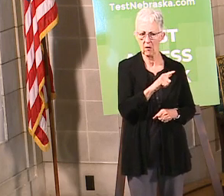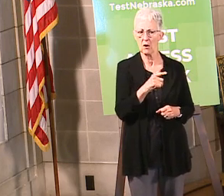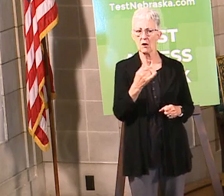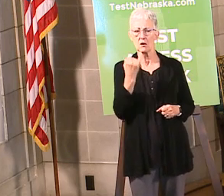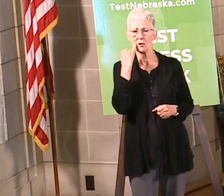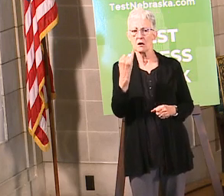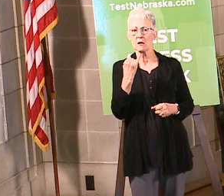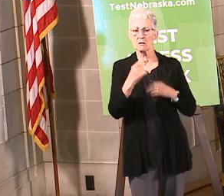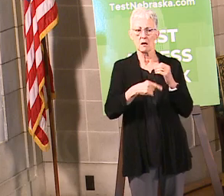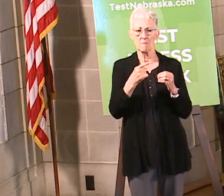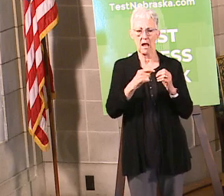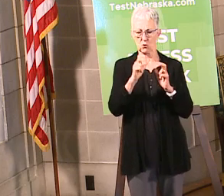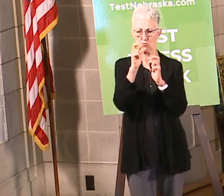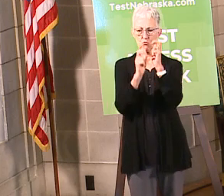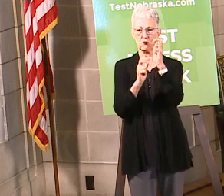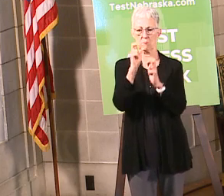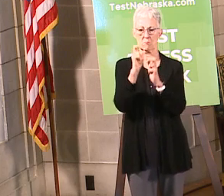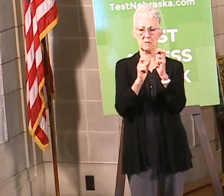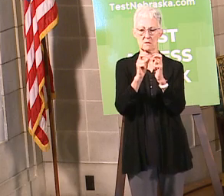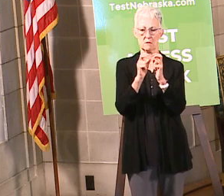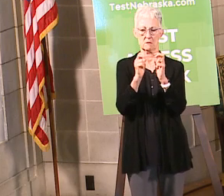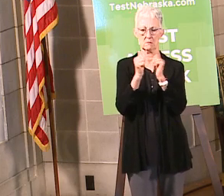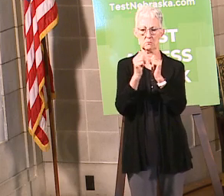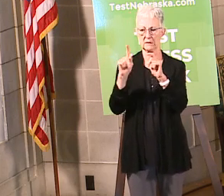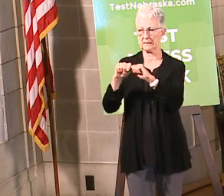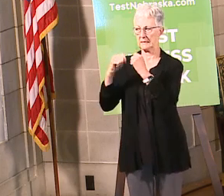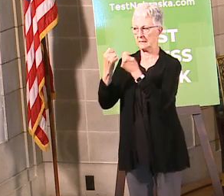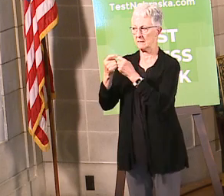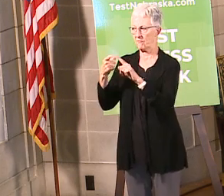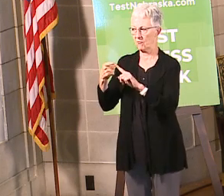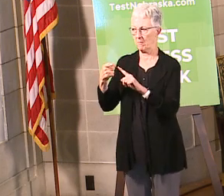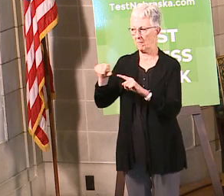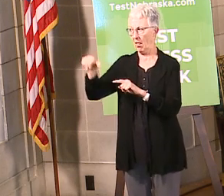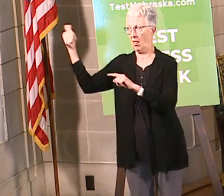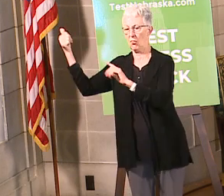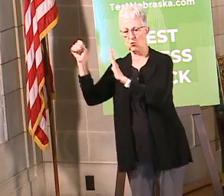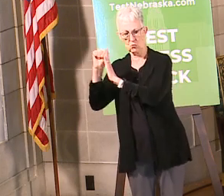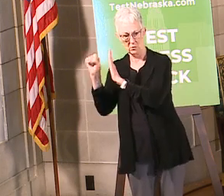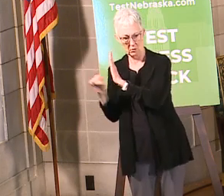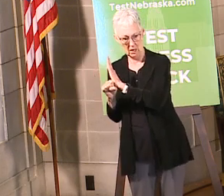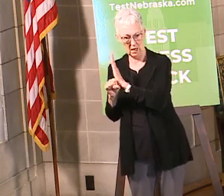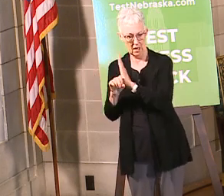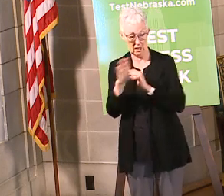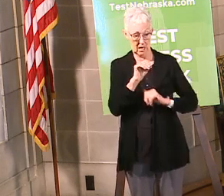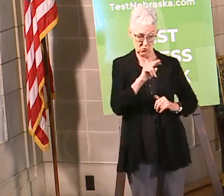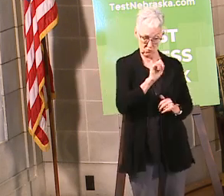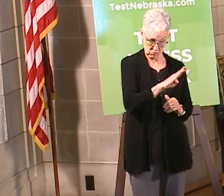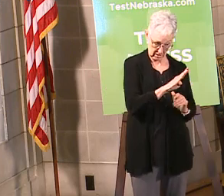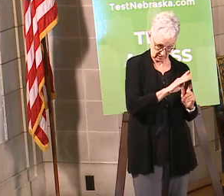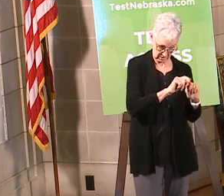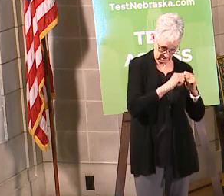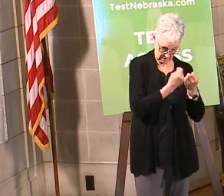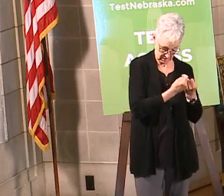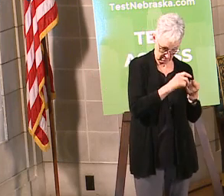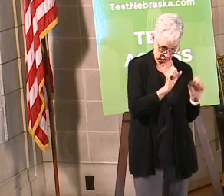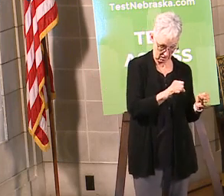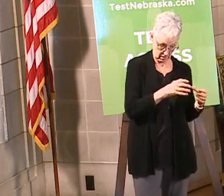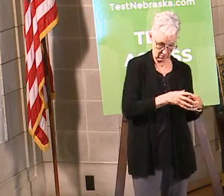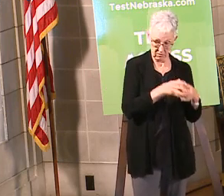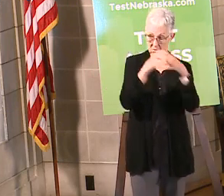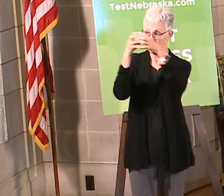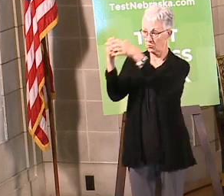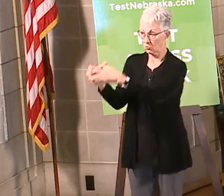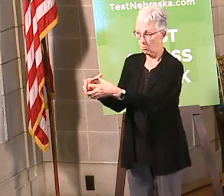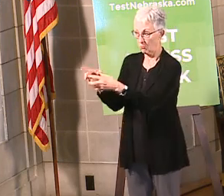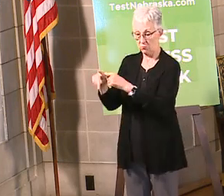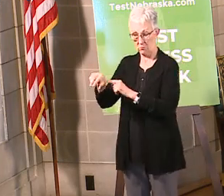teams from other states and Nebraska teams going to other states to play games? What's your thought on